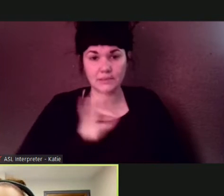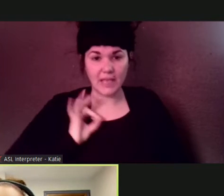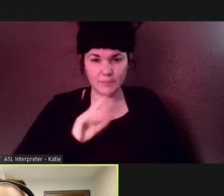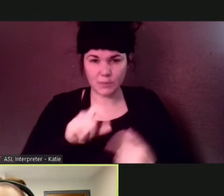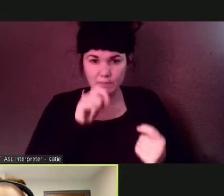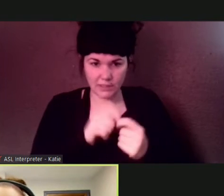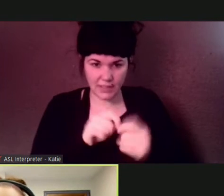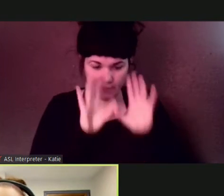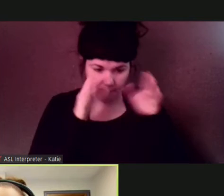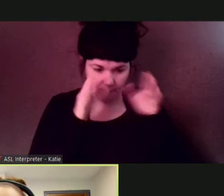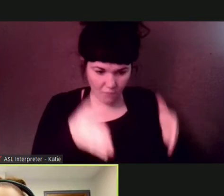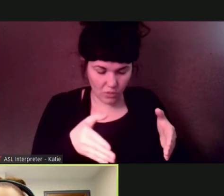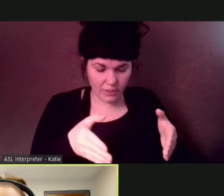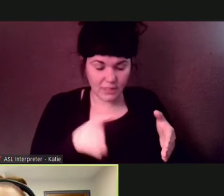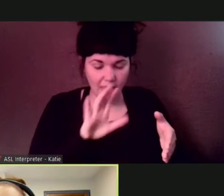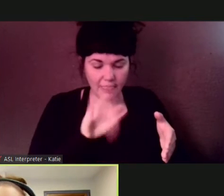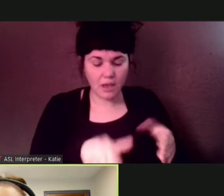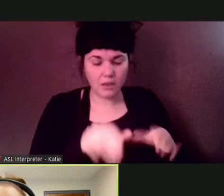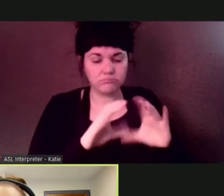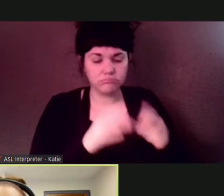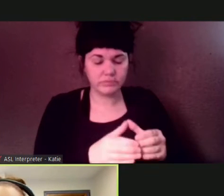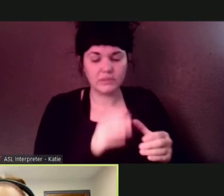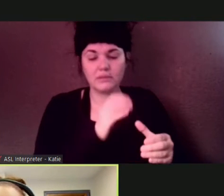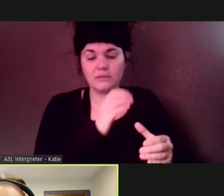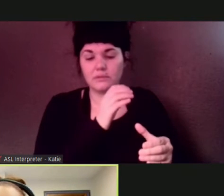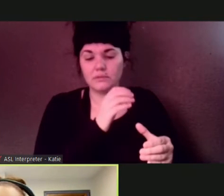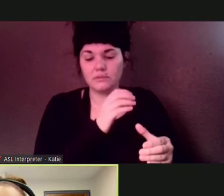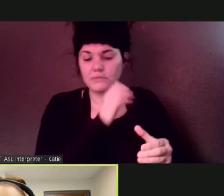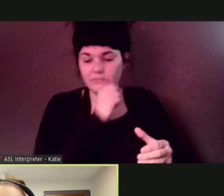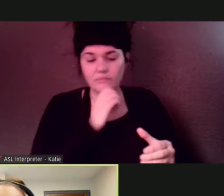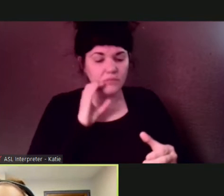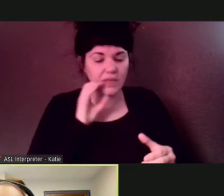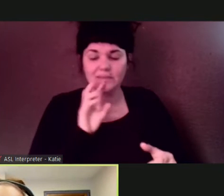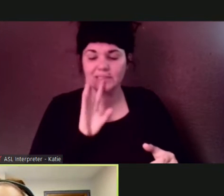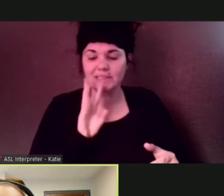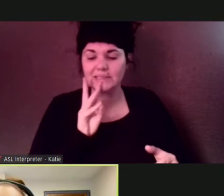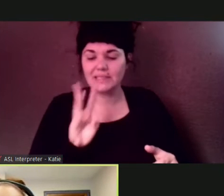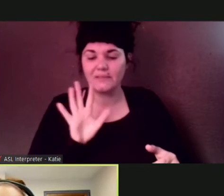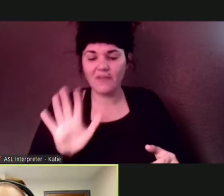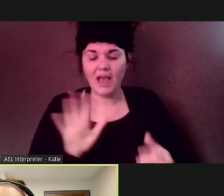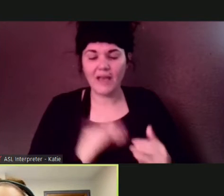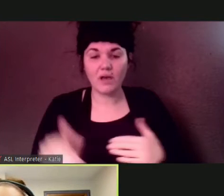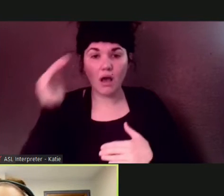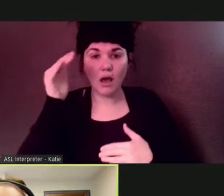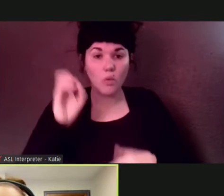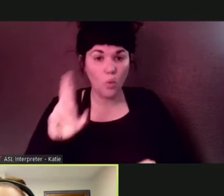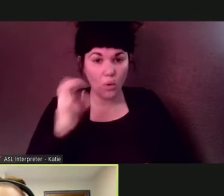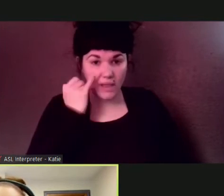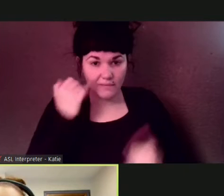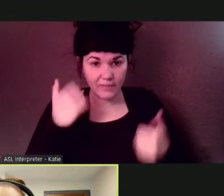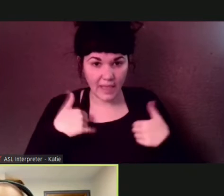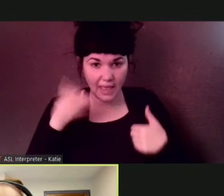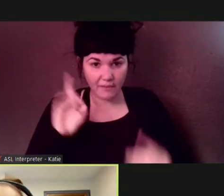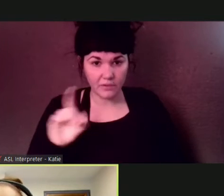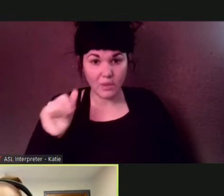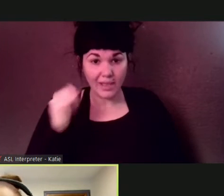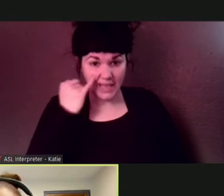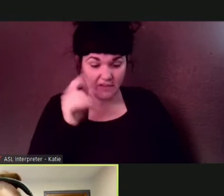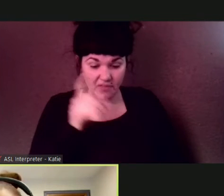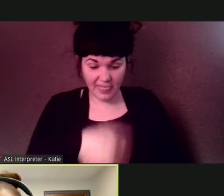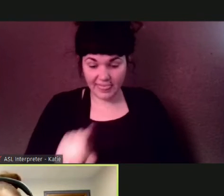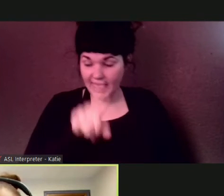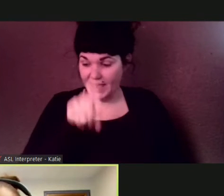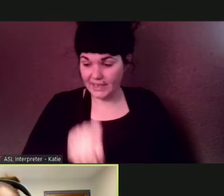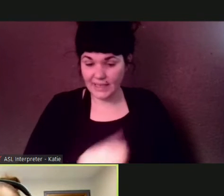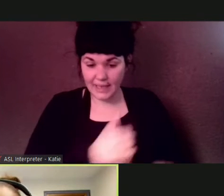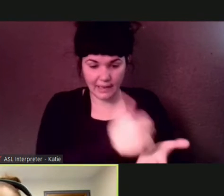who have um or those who may have a disability that need assistance removing debris from their